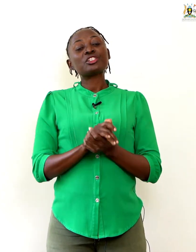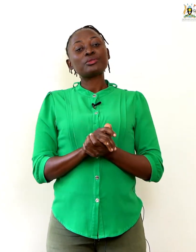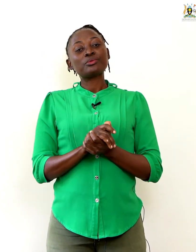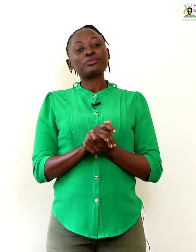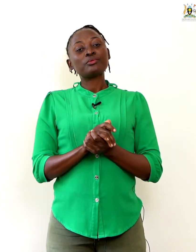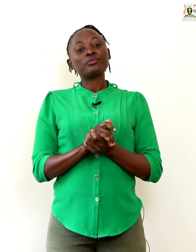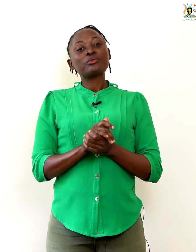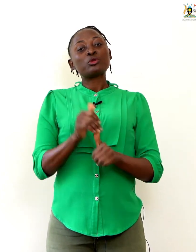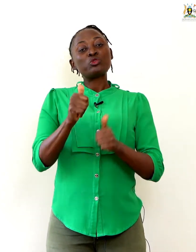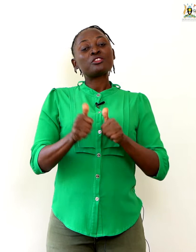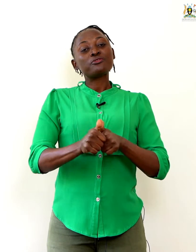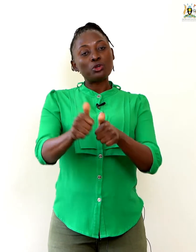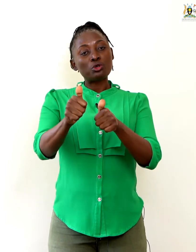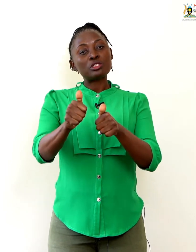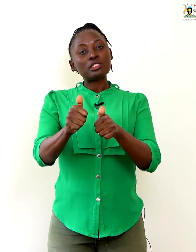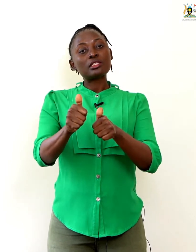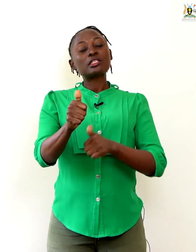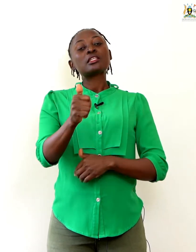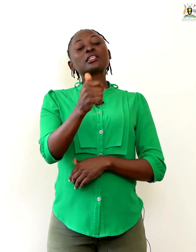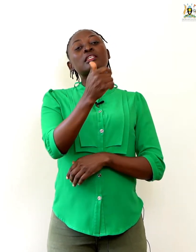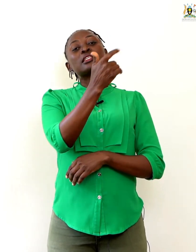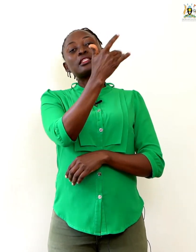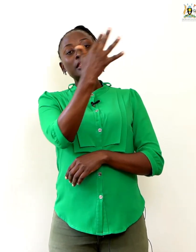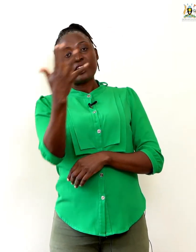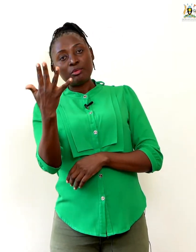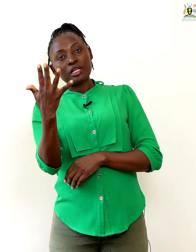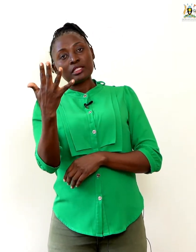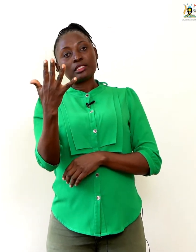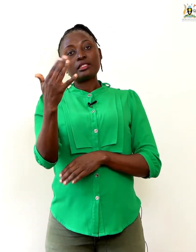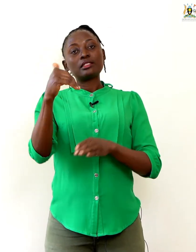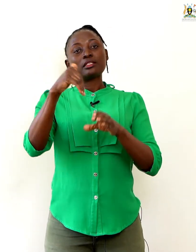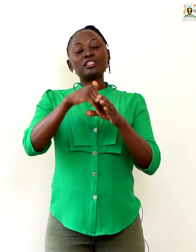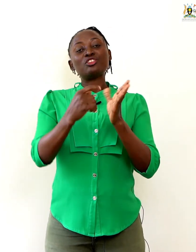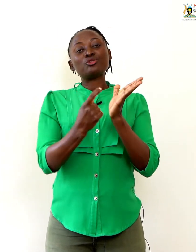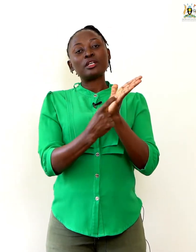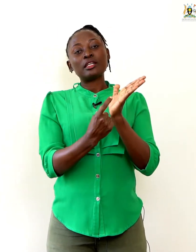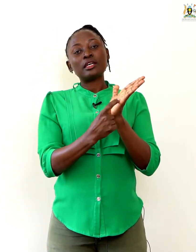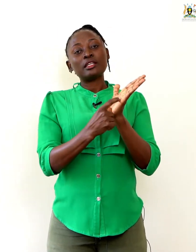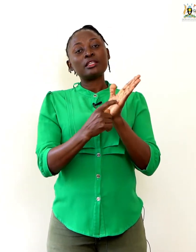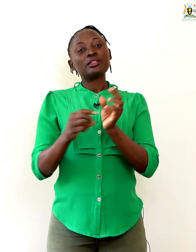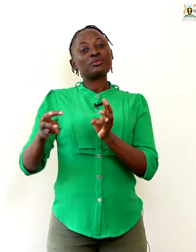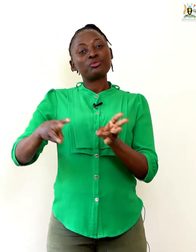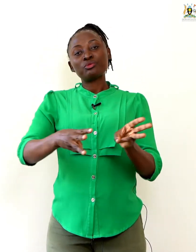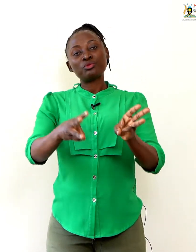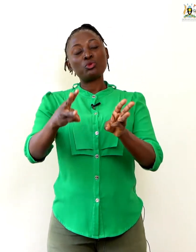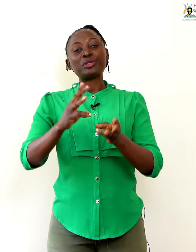which follows the numbers in Ugandan way.